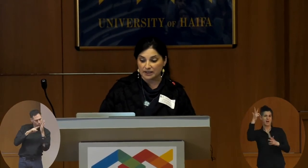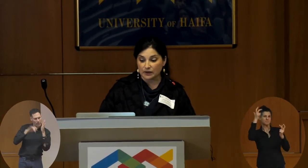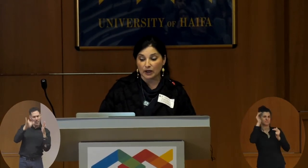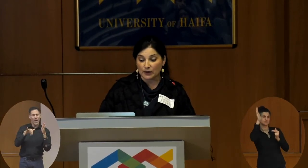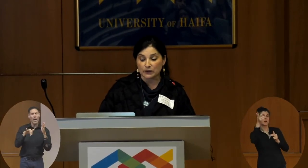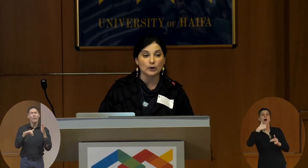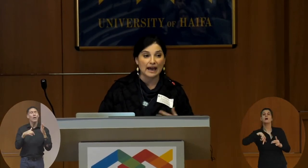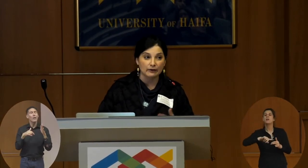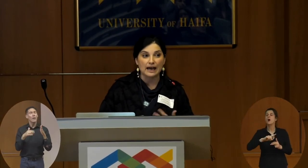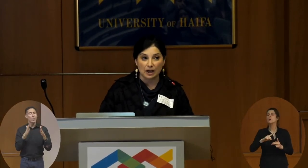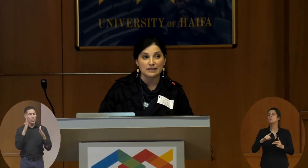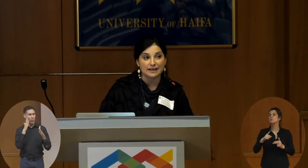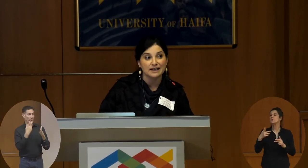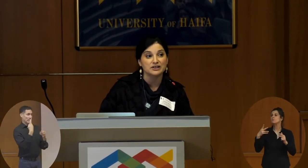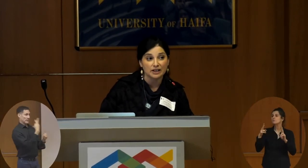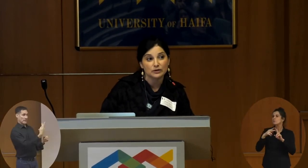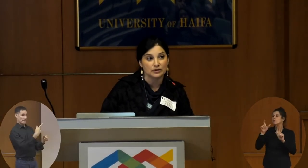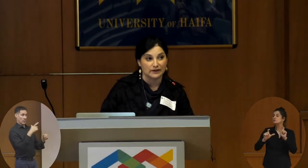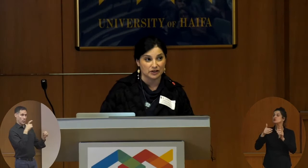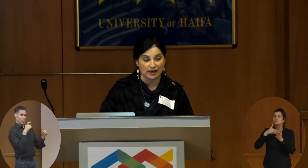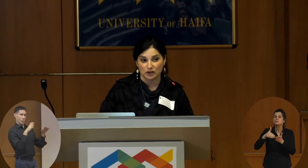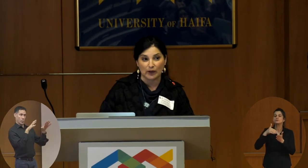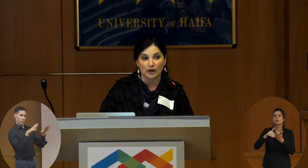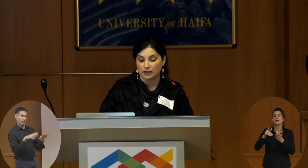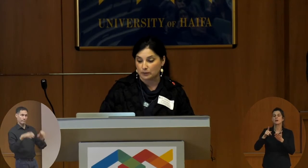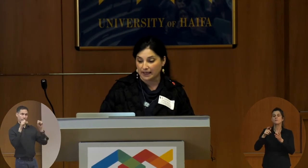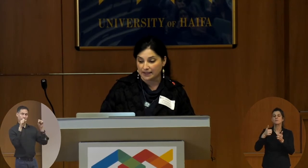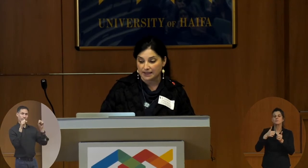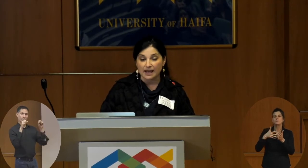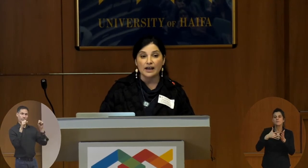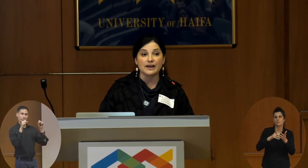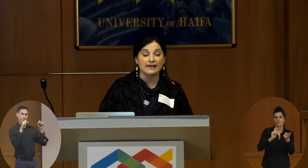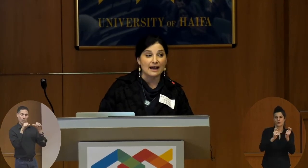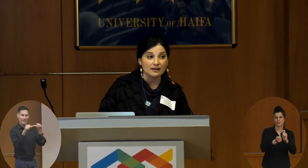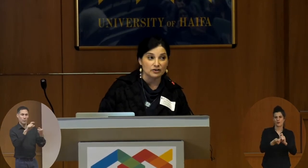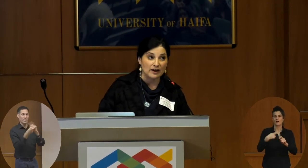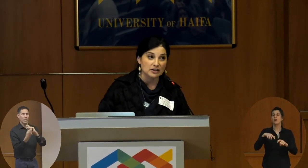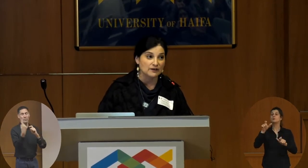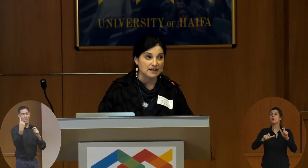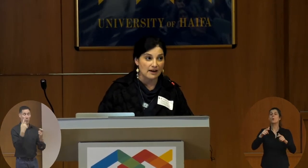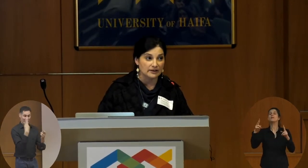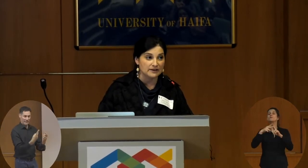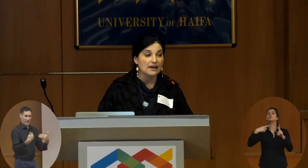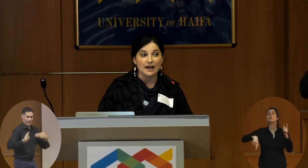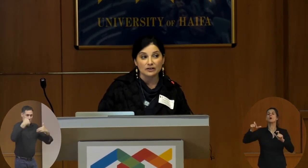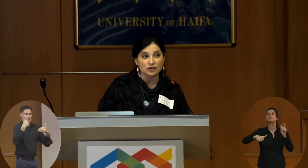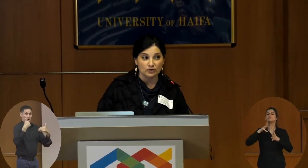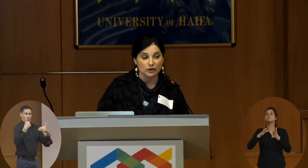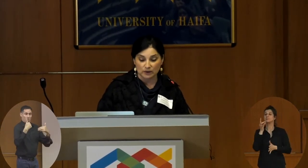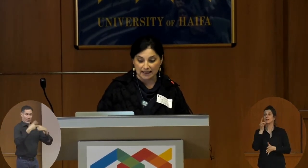those who carry out and continue the change we're going to meet a younger generation of signers young children who